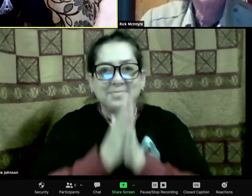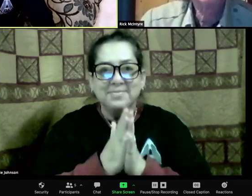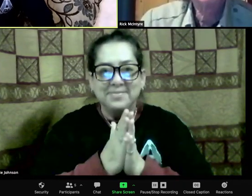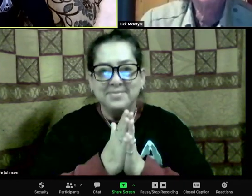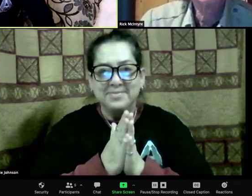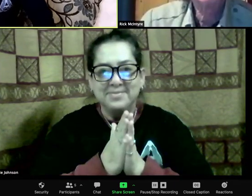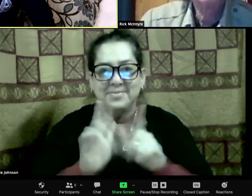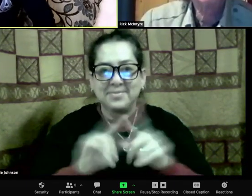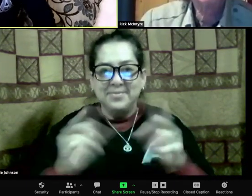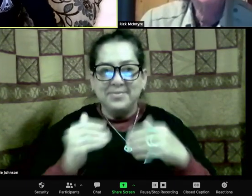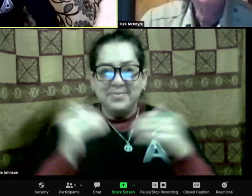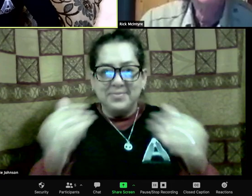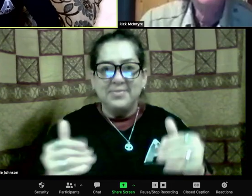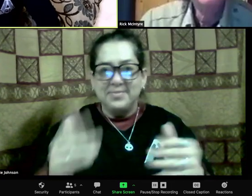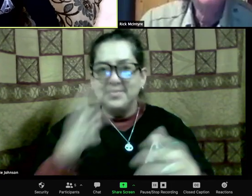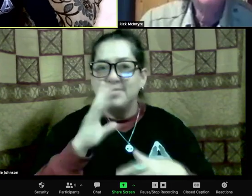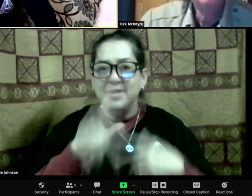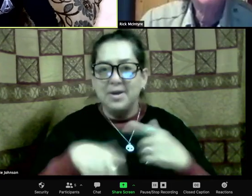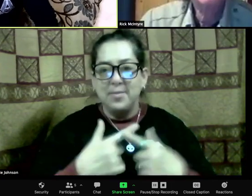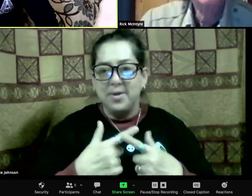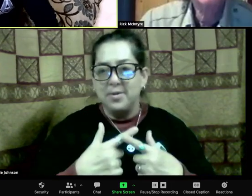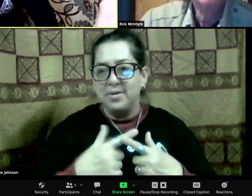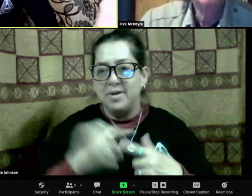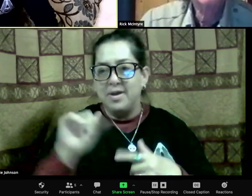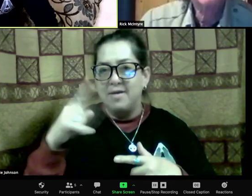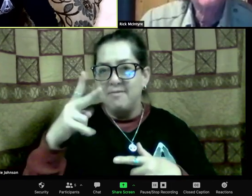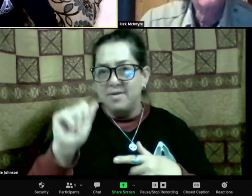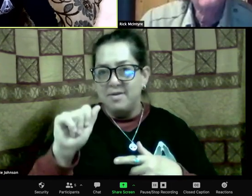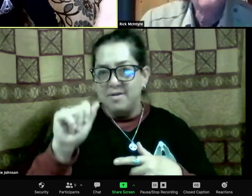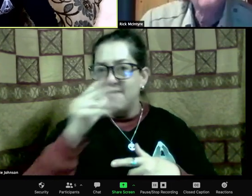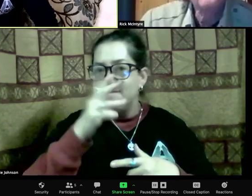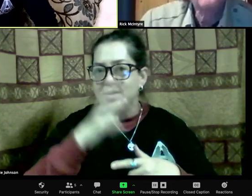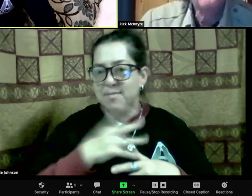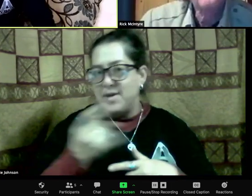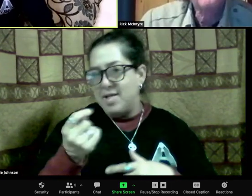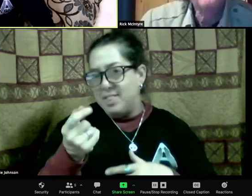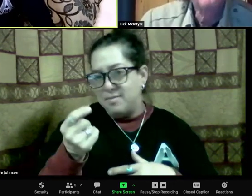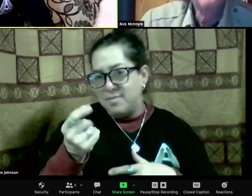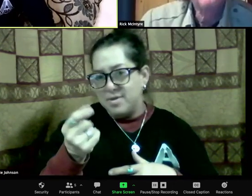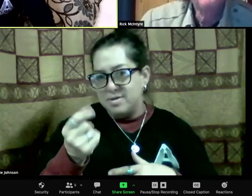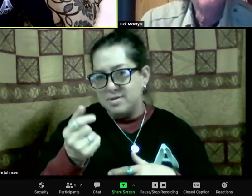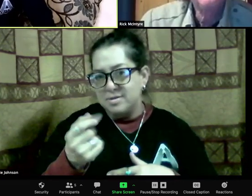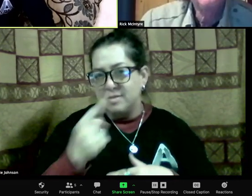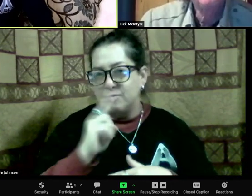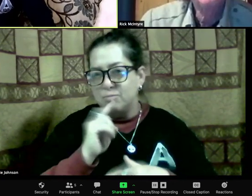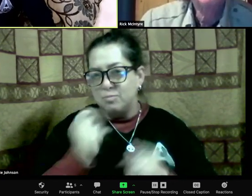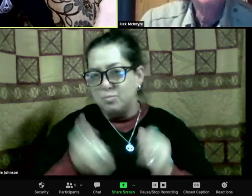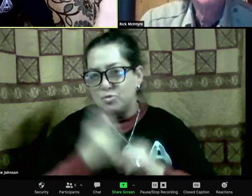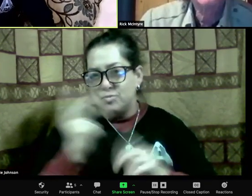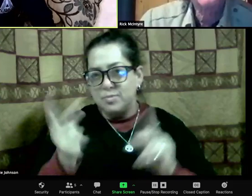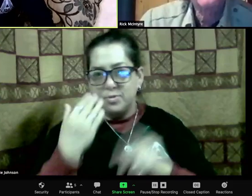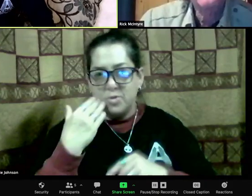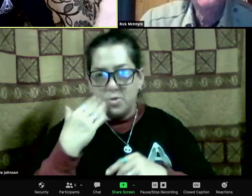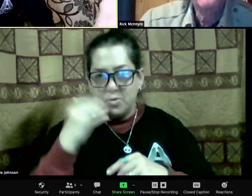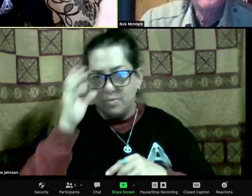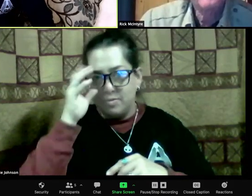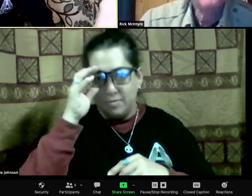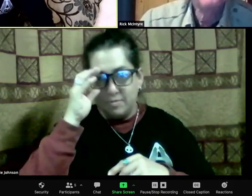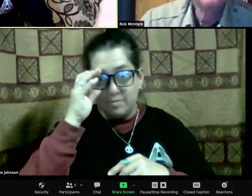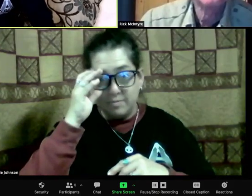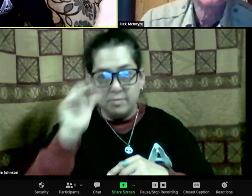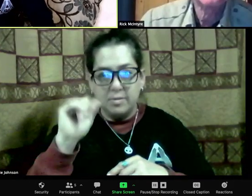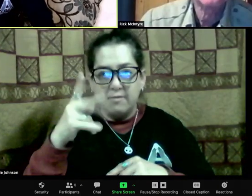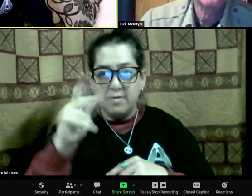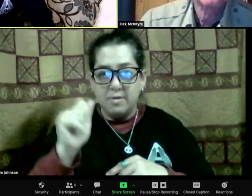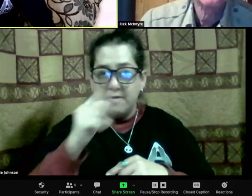anything aggressive against the other female, but I guess the other one finally realized what was eventually going to happen. And she just left